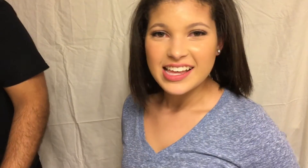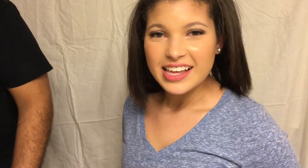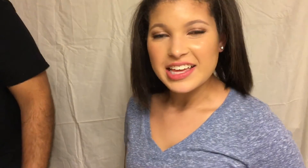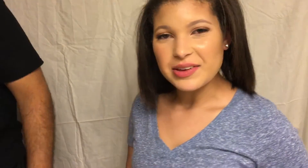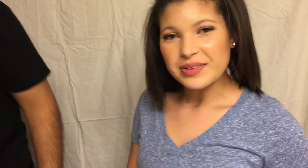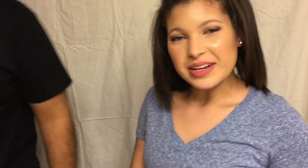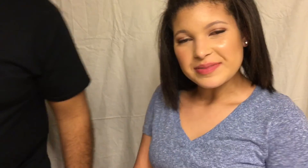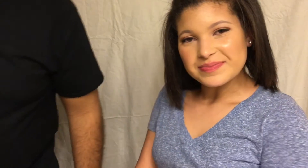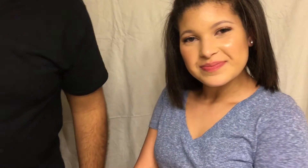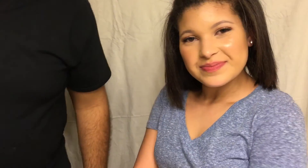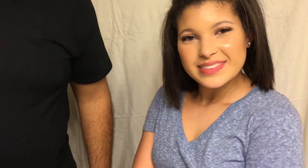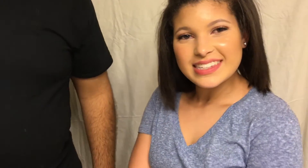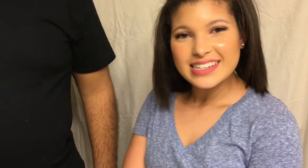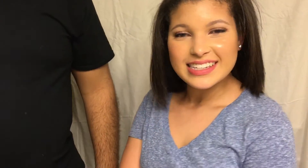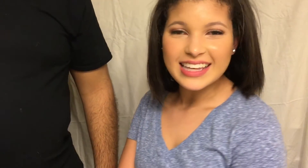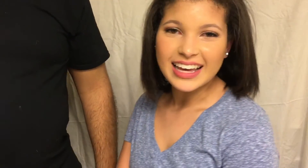Hey, um, yeah.